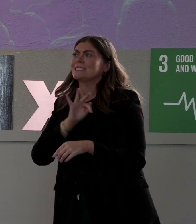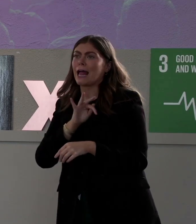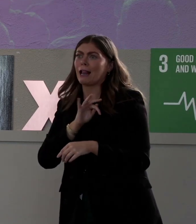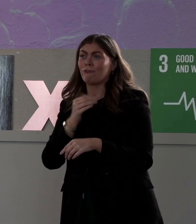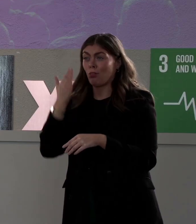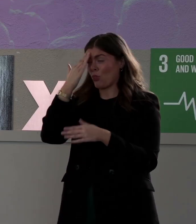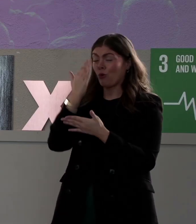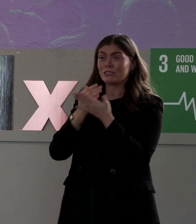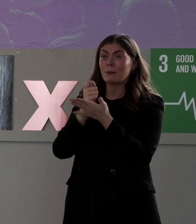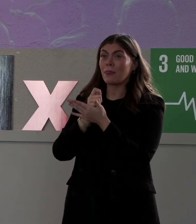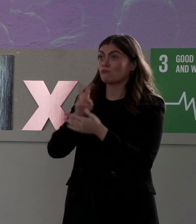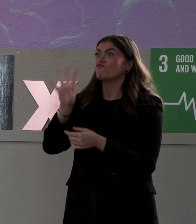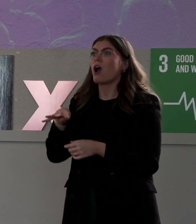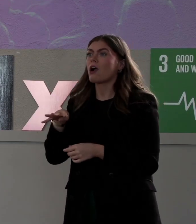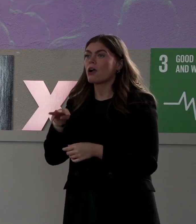ask,